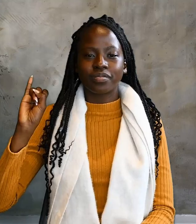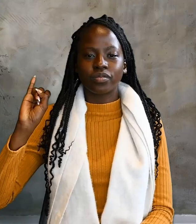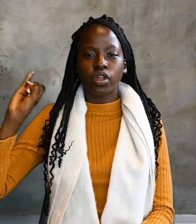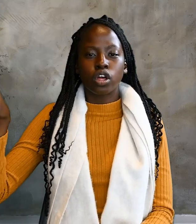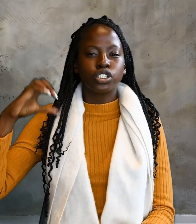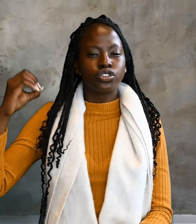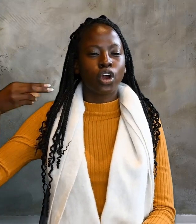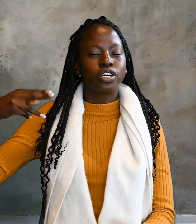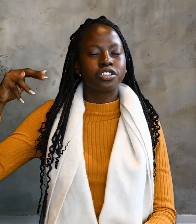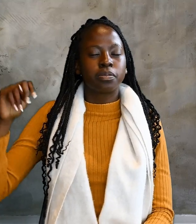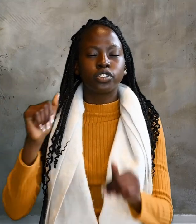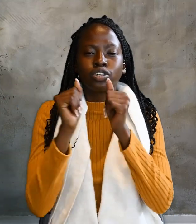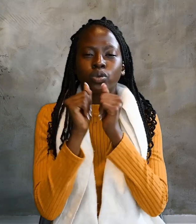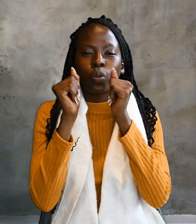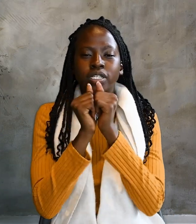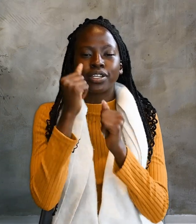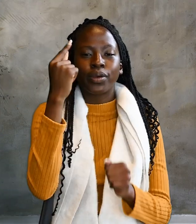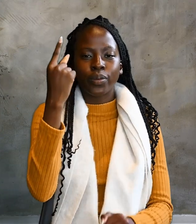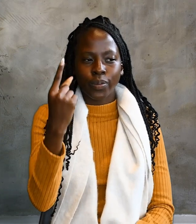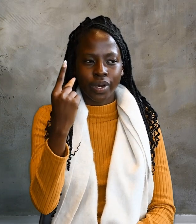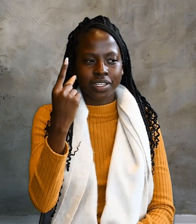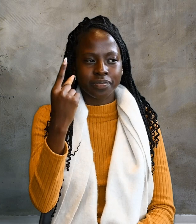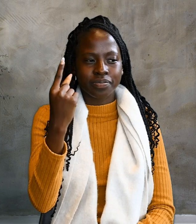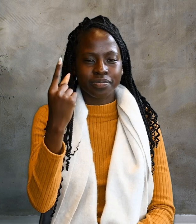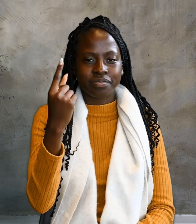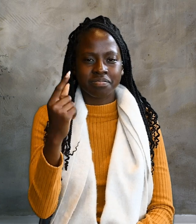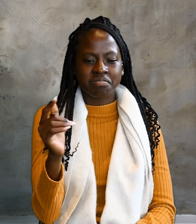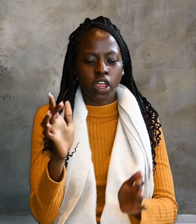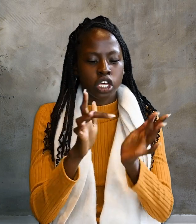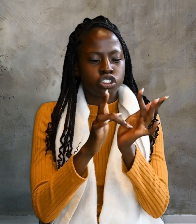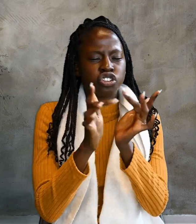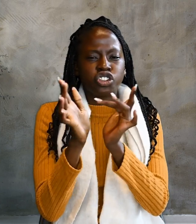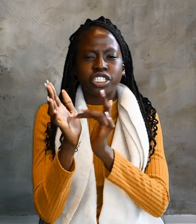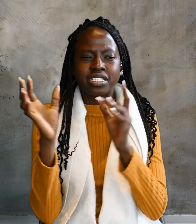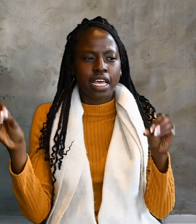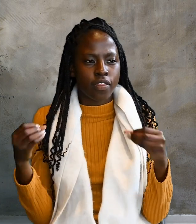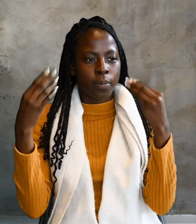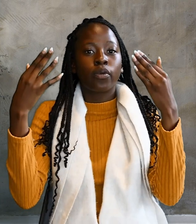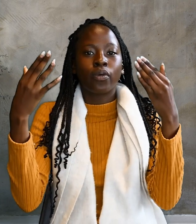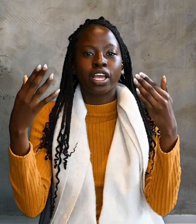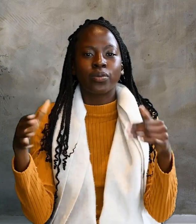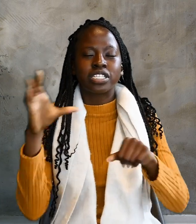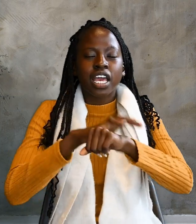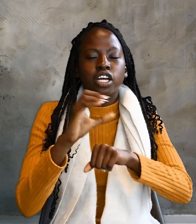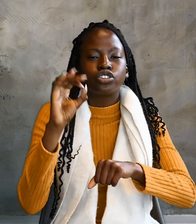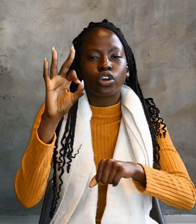John chapter 21 Jesus and the Miraculous Catch